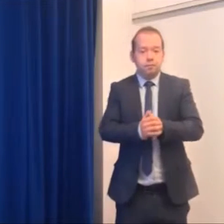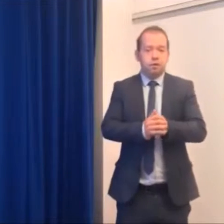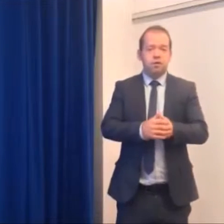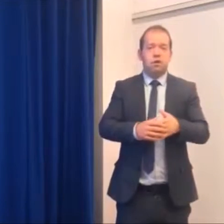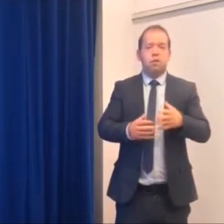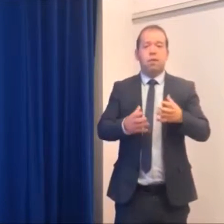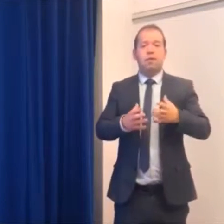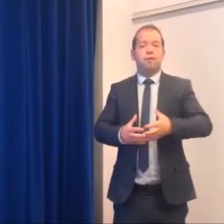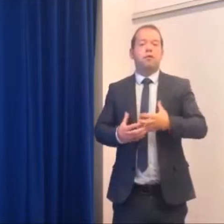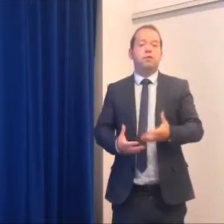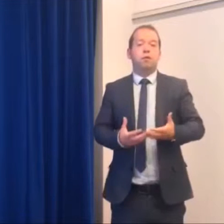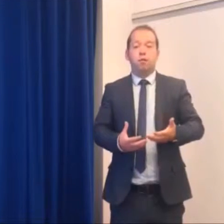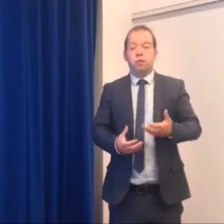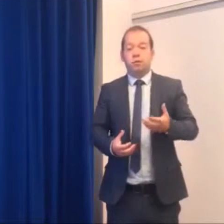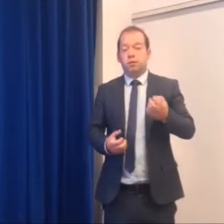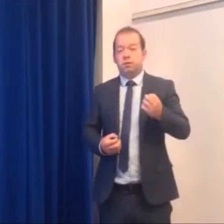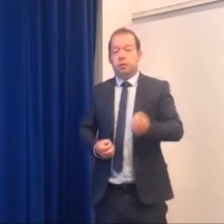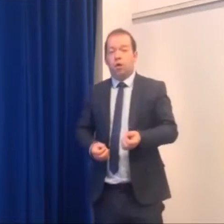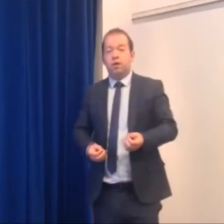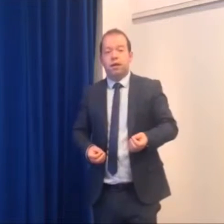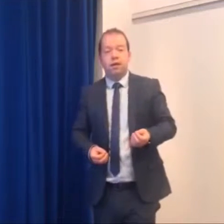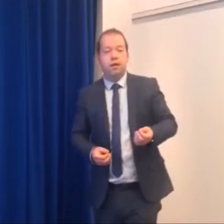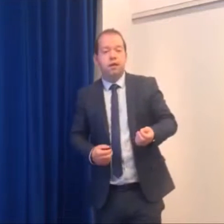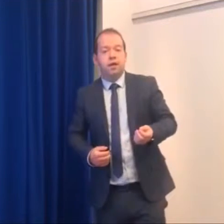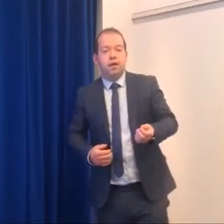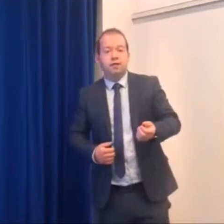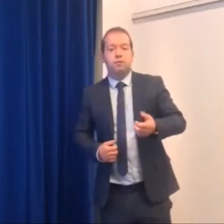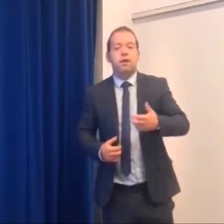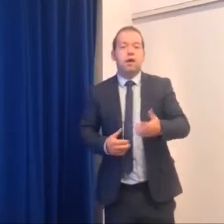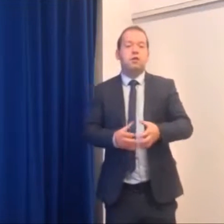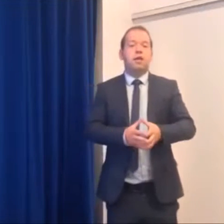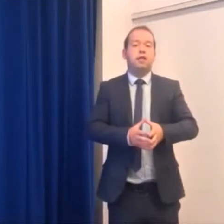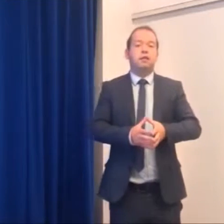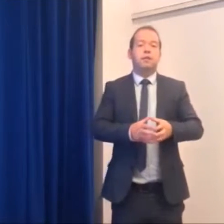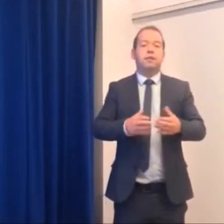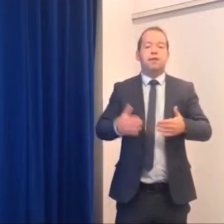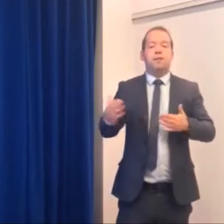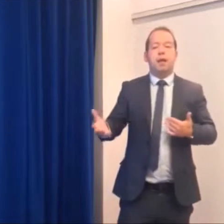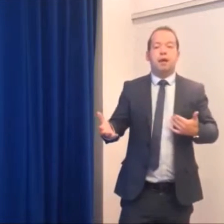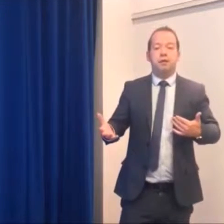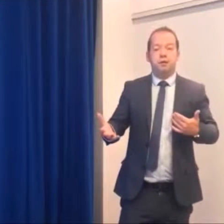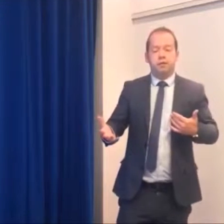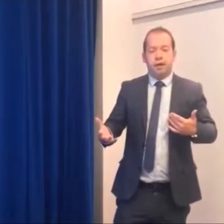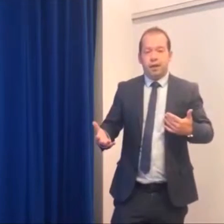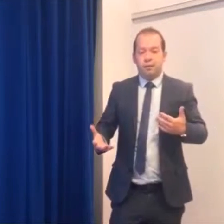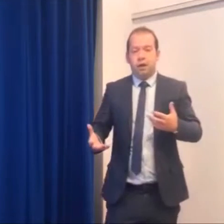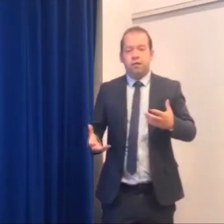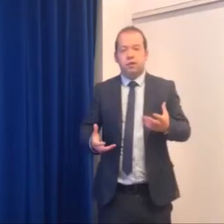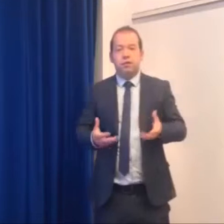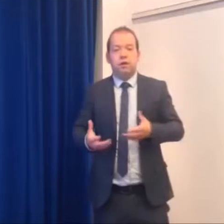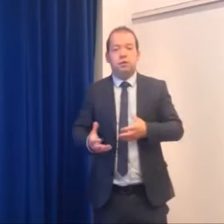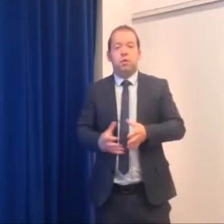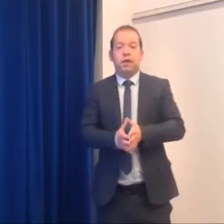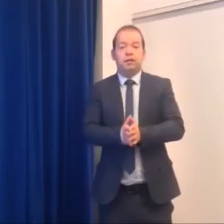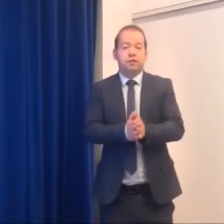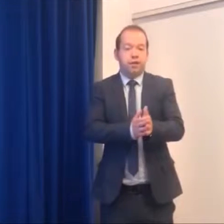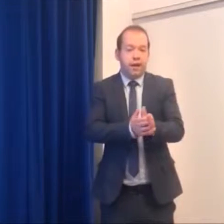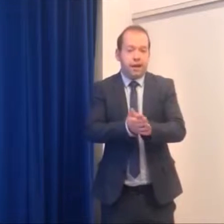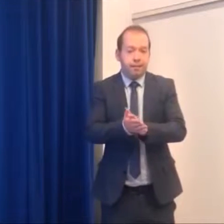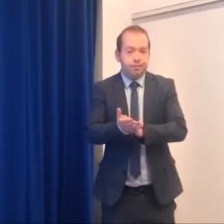So probably first and foremost the most important thing is when you are trading something to happen to that and so obviously not throwing it and